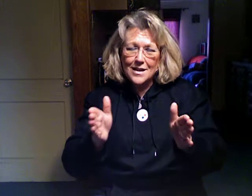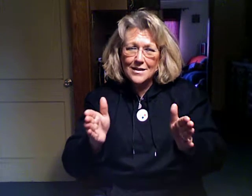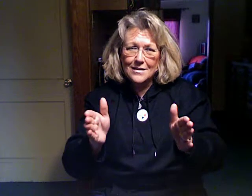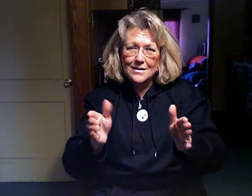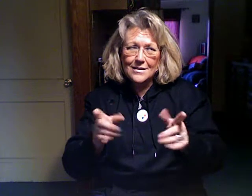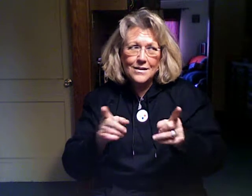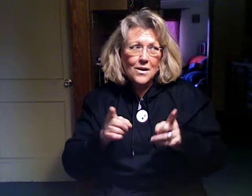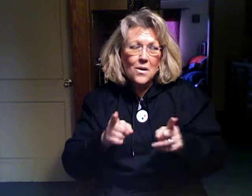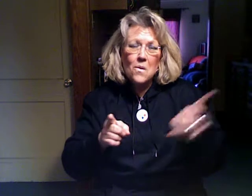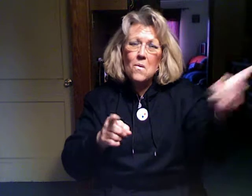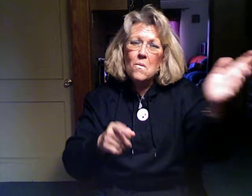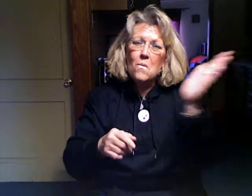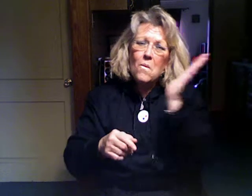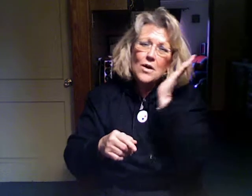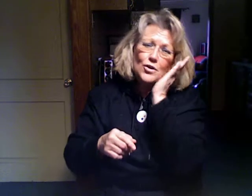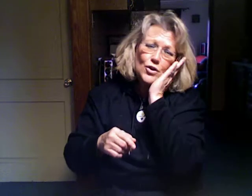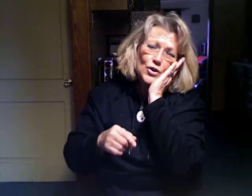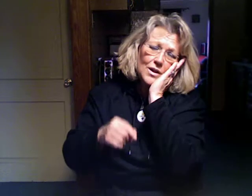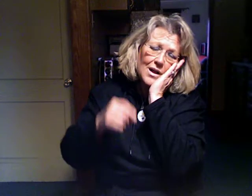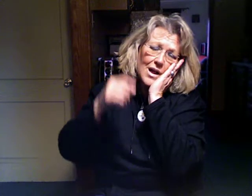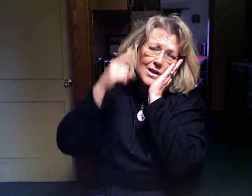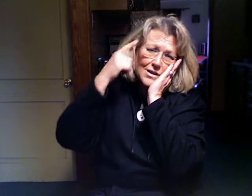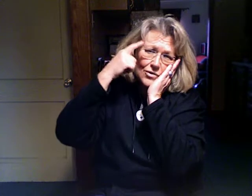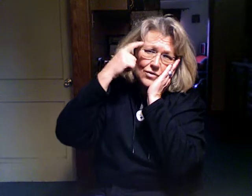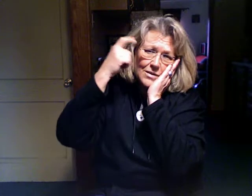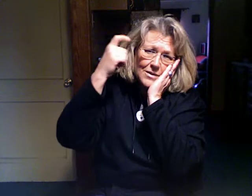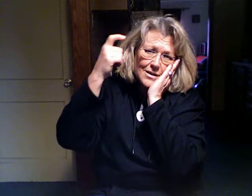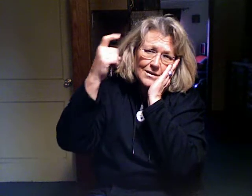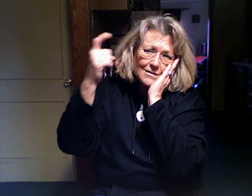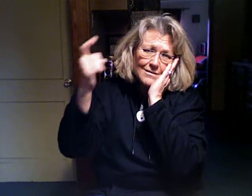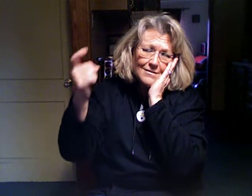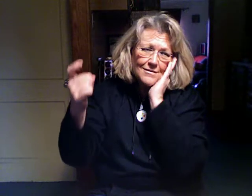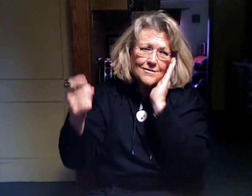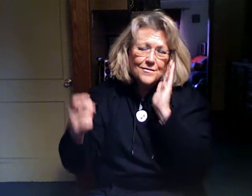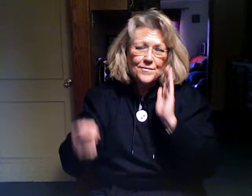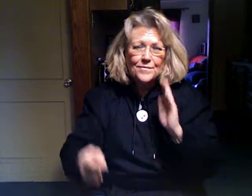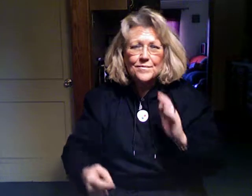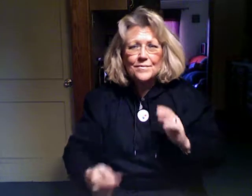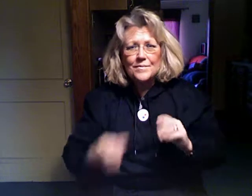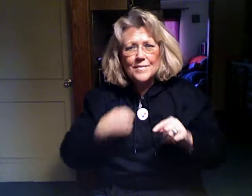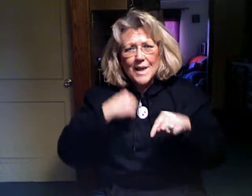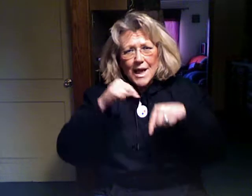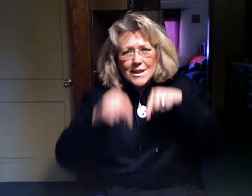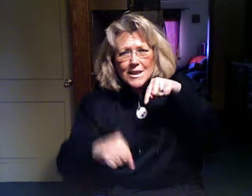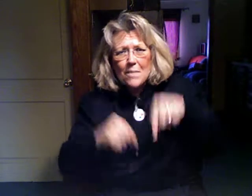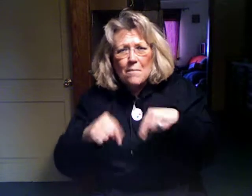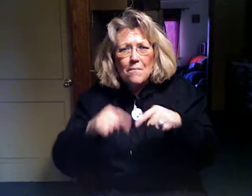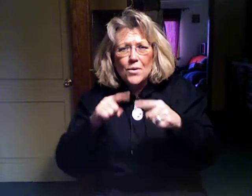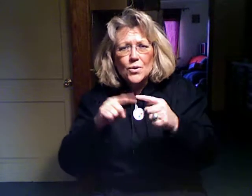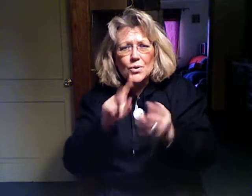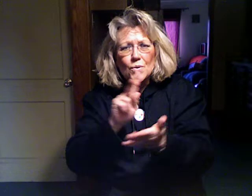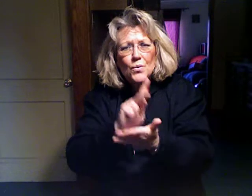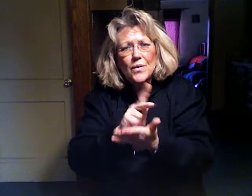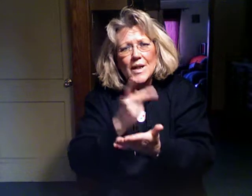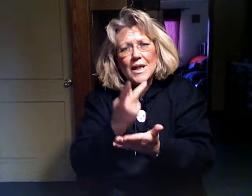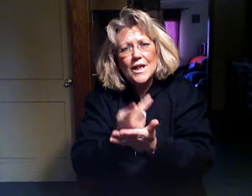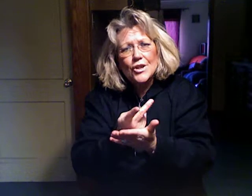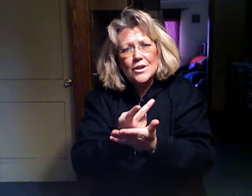While she lays waiting I stumble to the kitchen